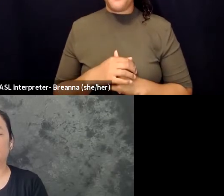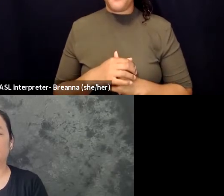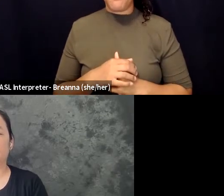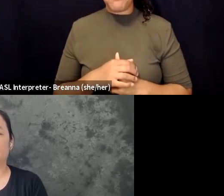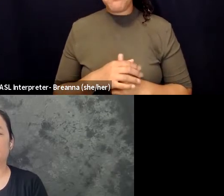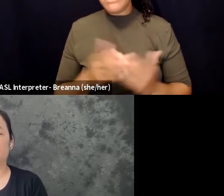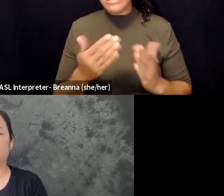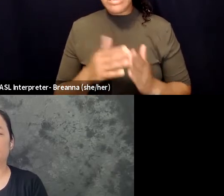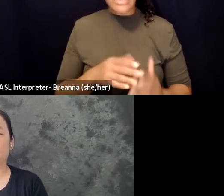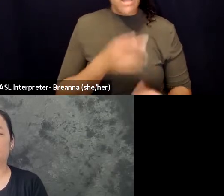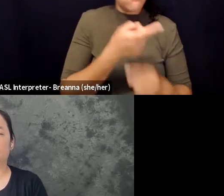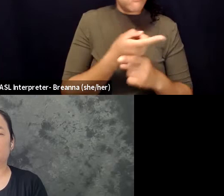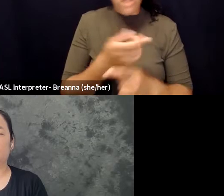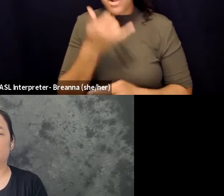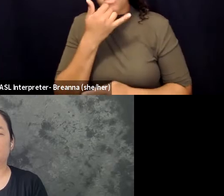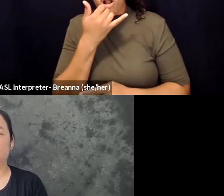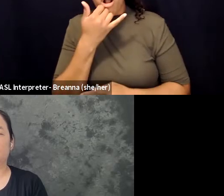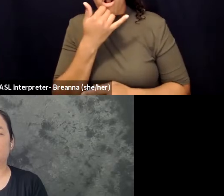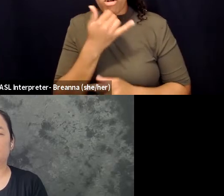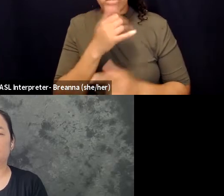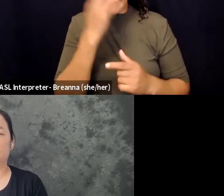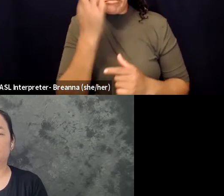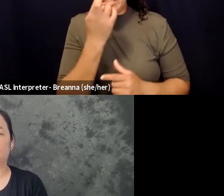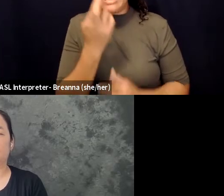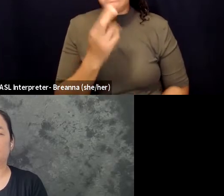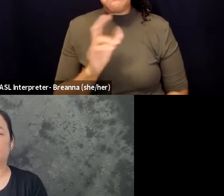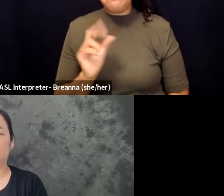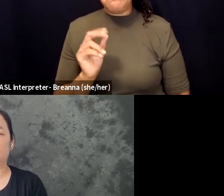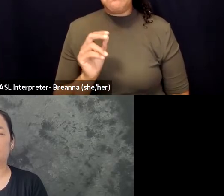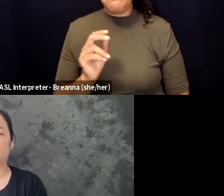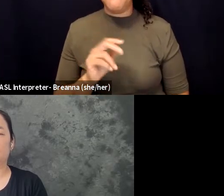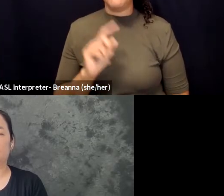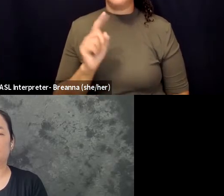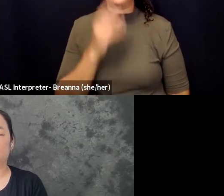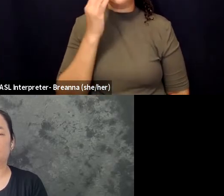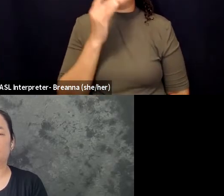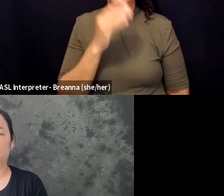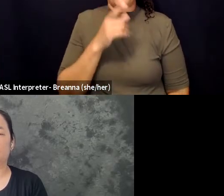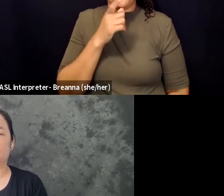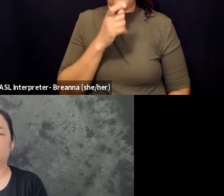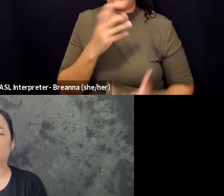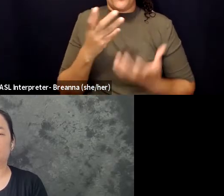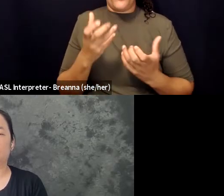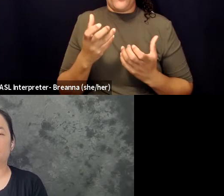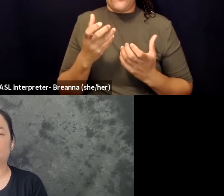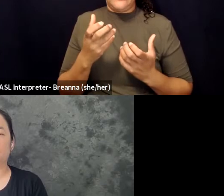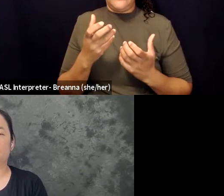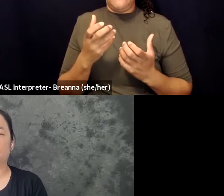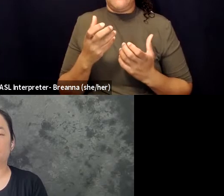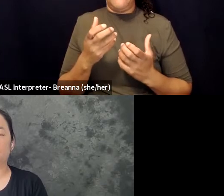or wrong motivation but um just thinking of who you would be sharing that information for and what the result of that might